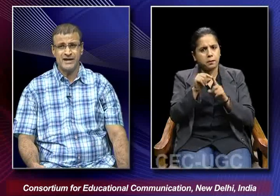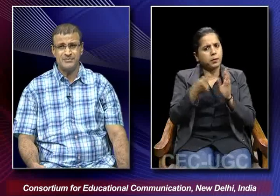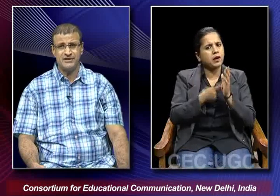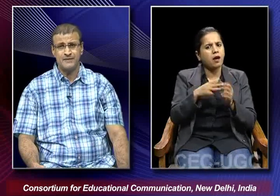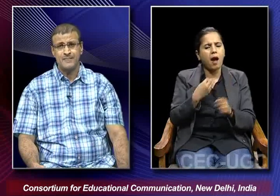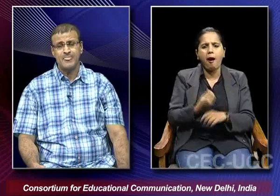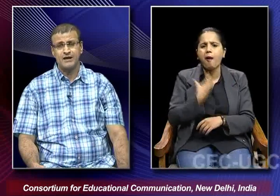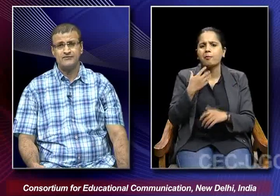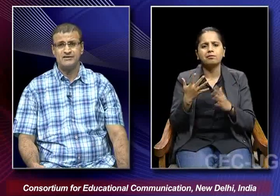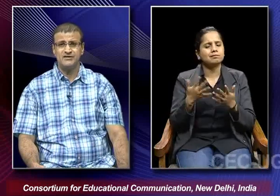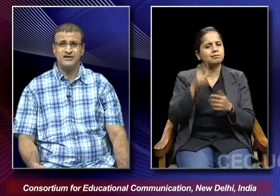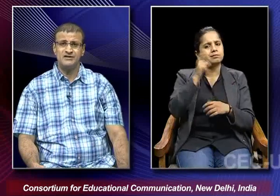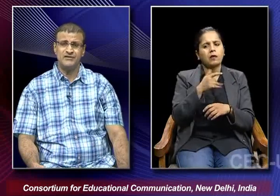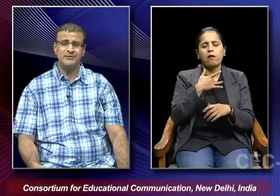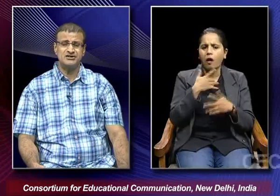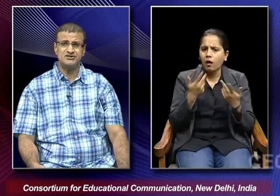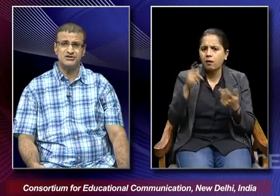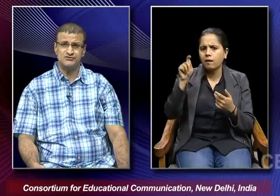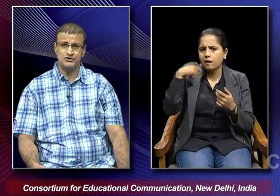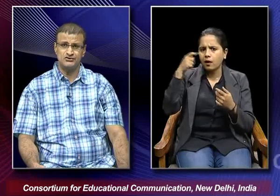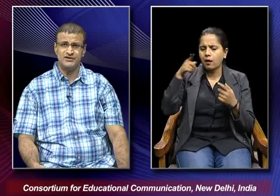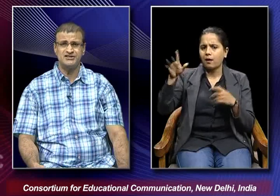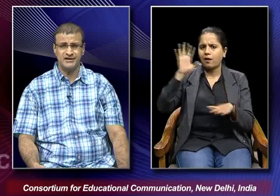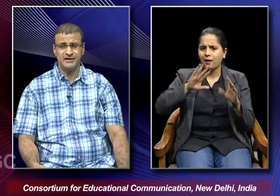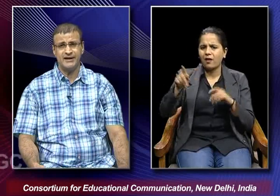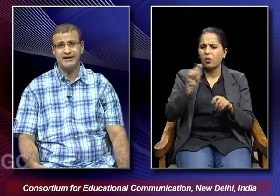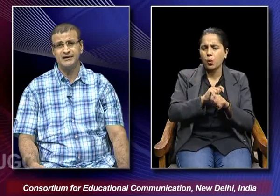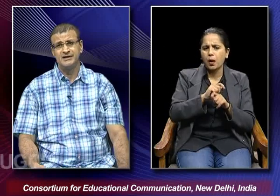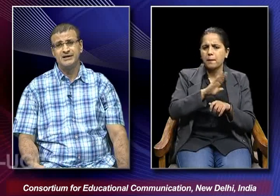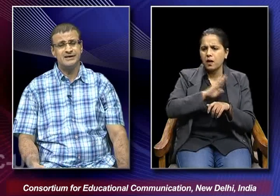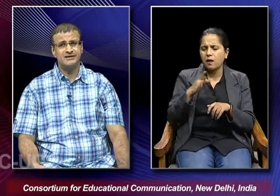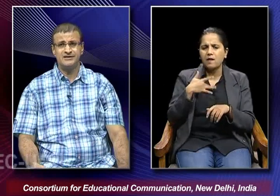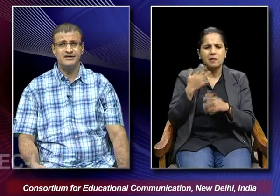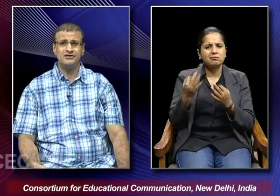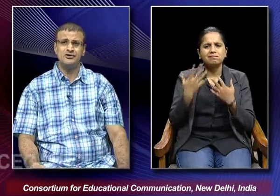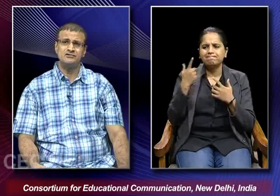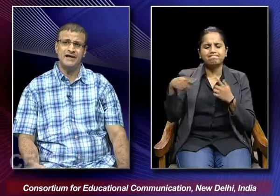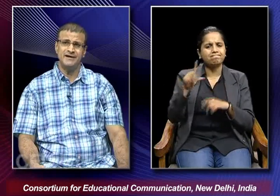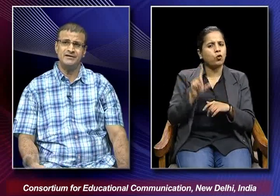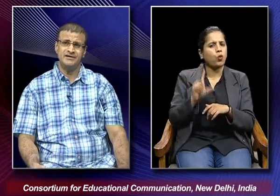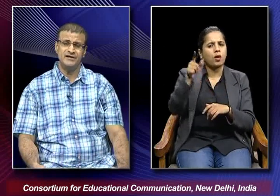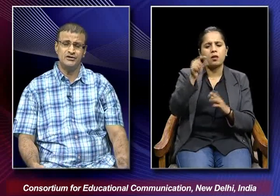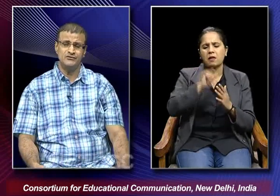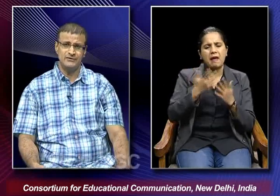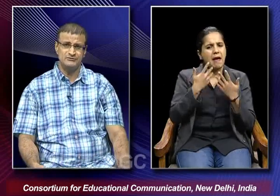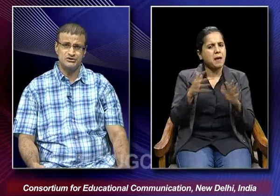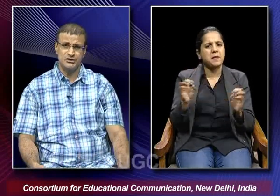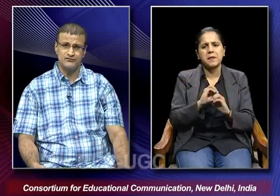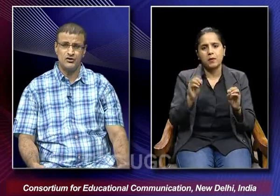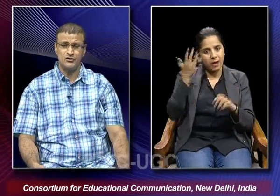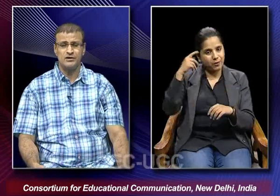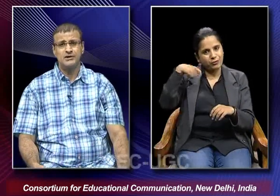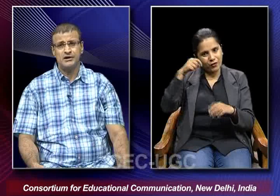very happy with the way the film industry was functioning. And later he did not write any kind of films